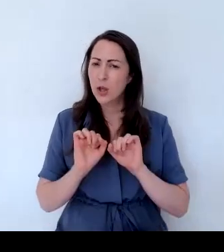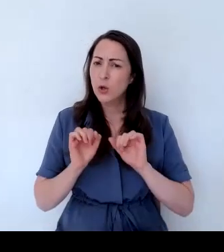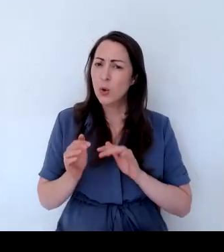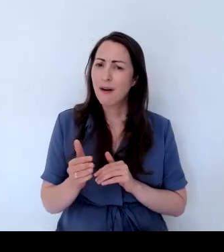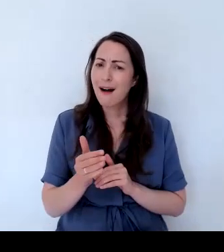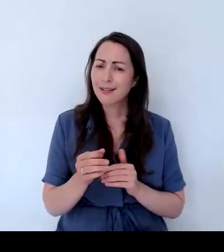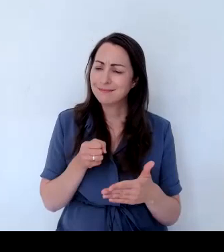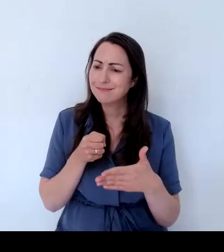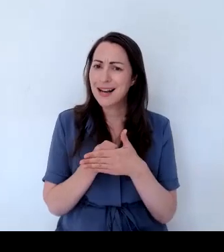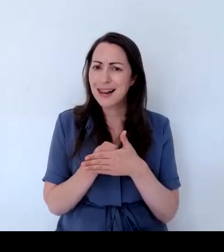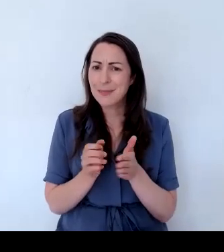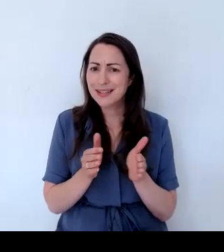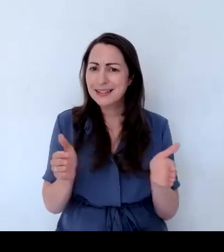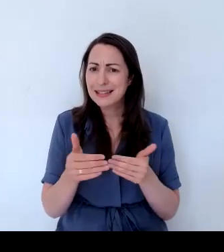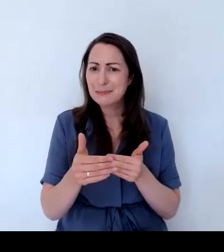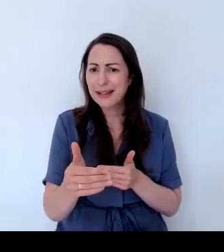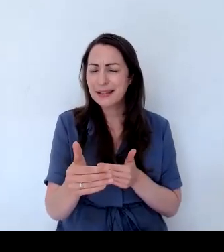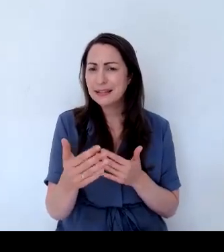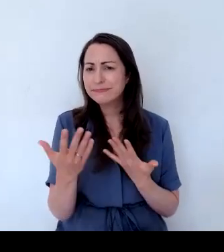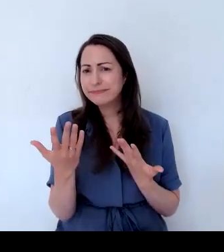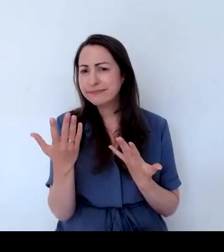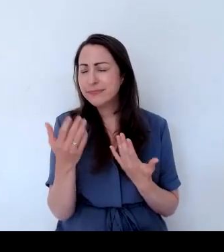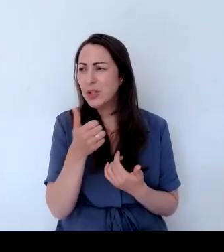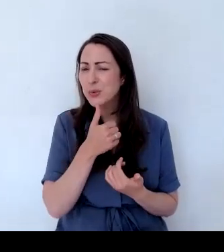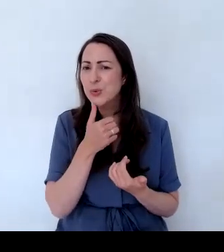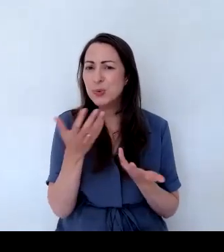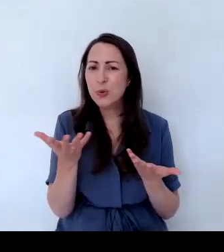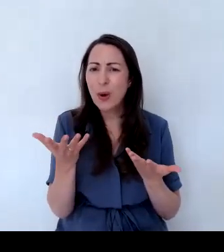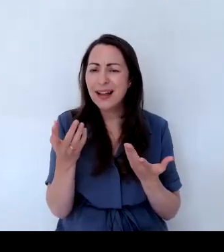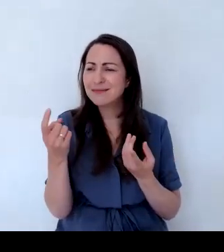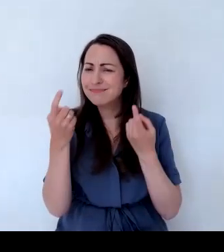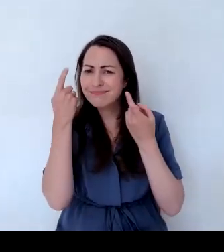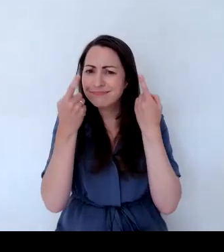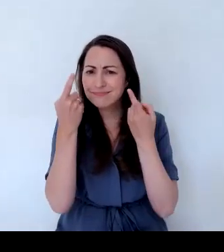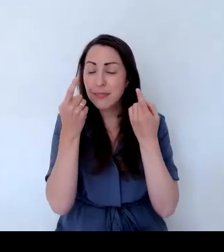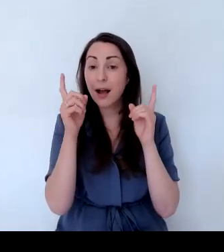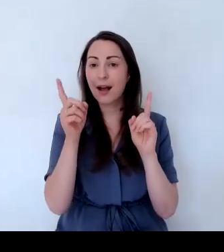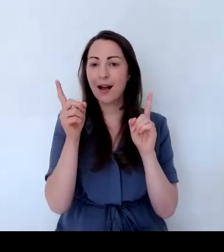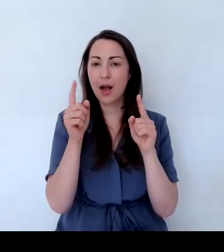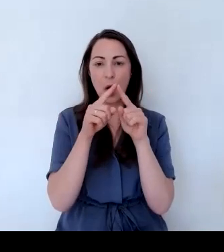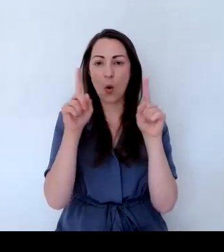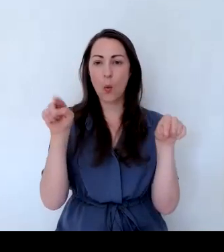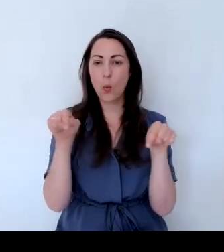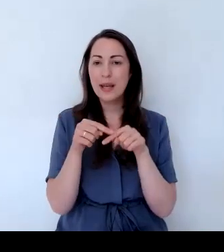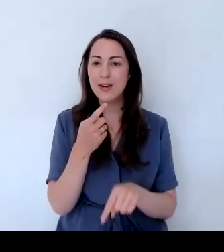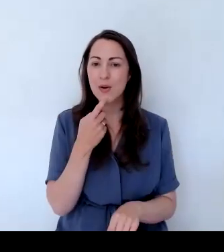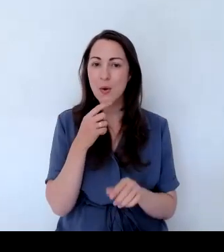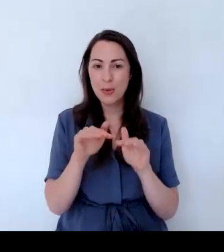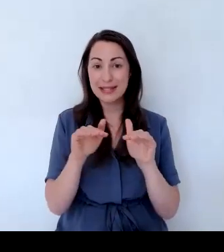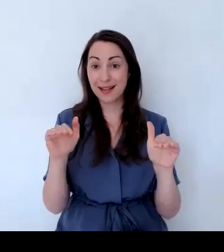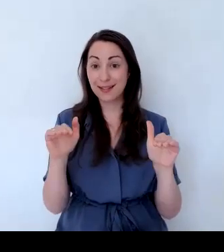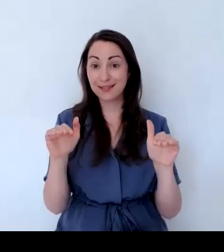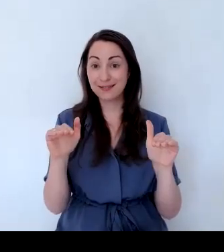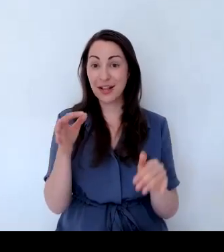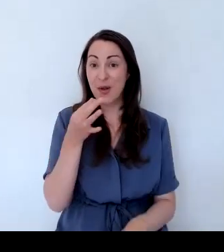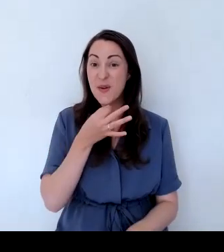what can I use? Can I use my windowsills? And just a few weeks ago, we